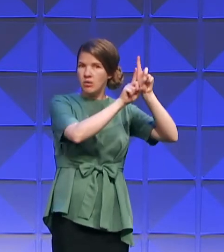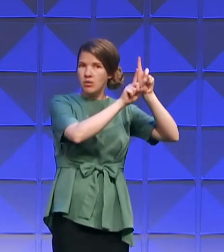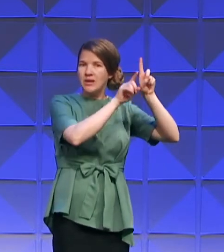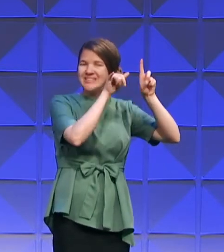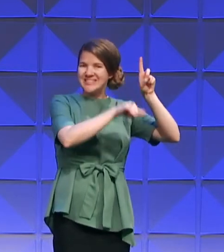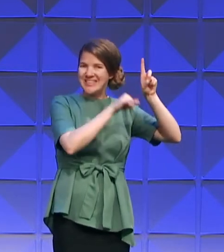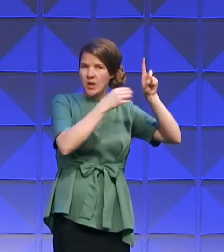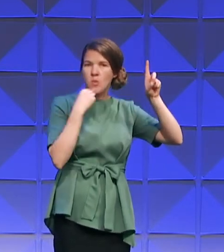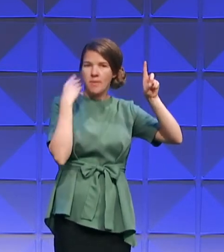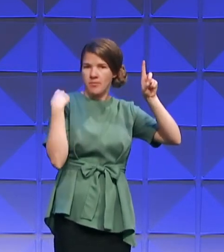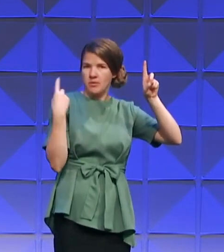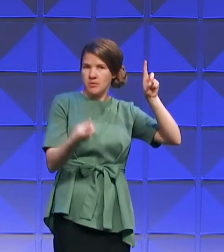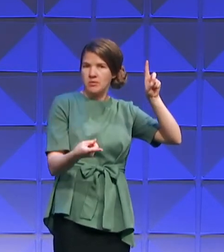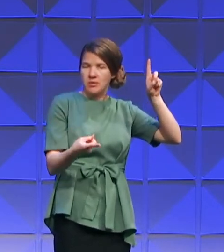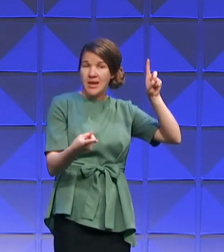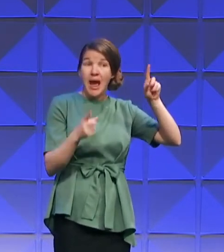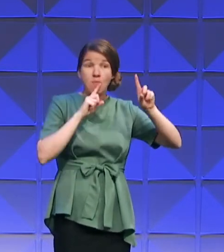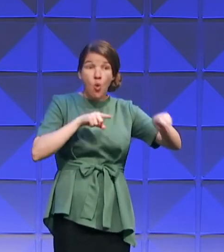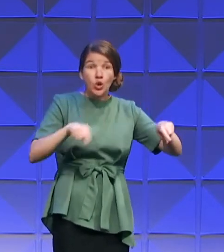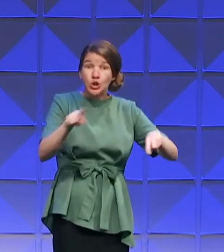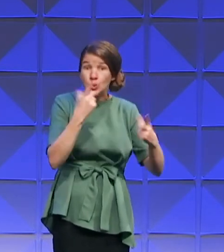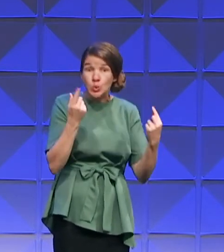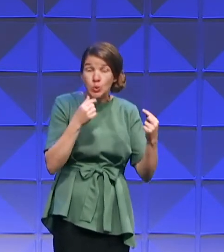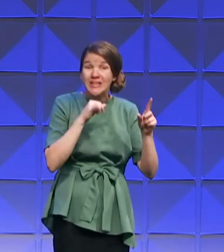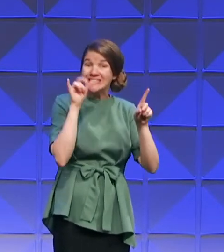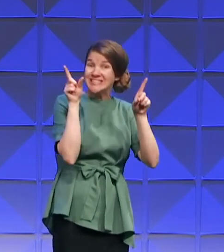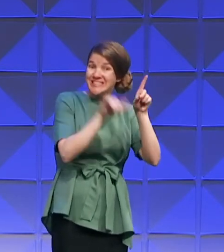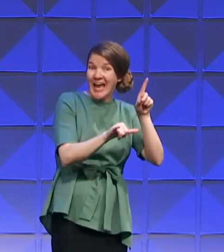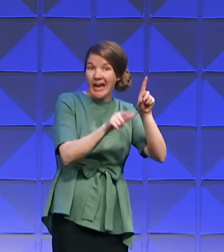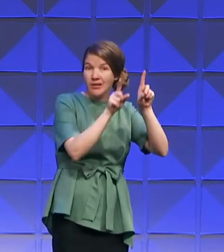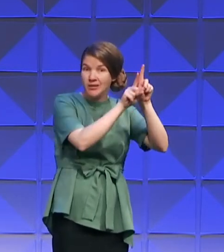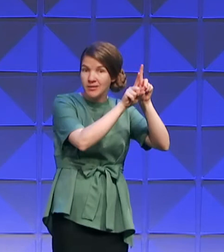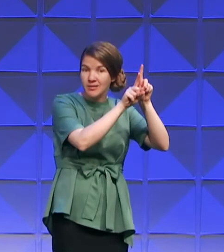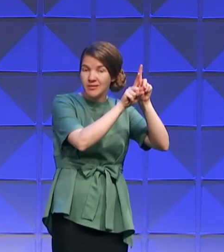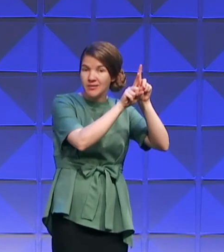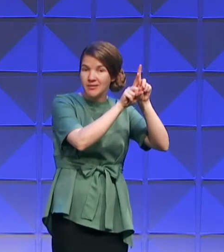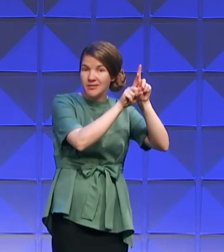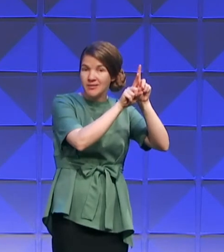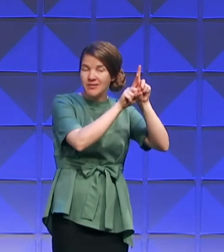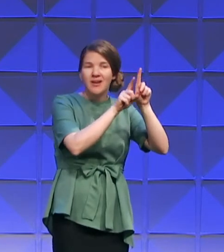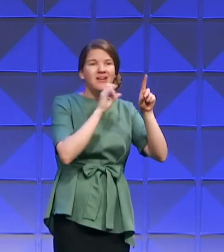To stay home order. It's not the one you've been living under.